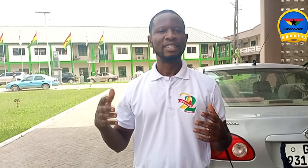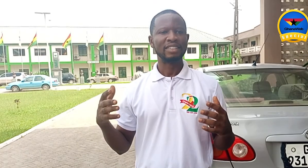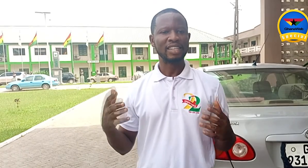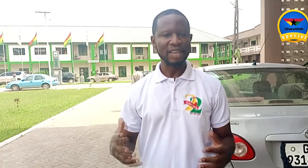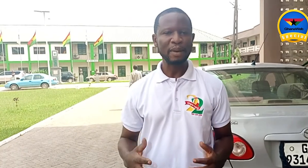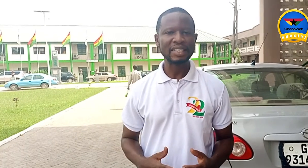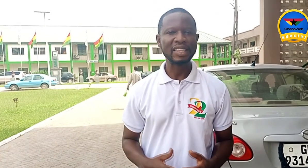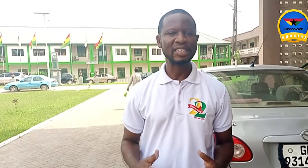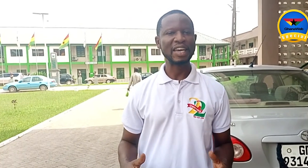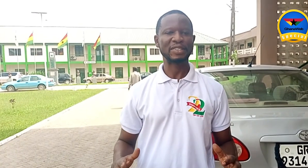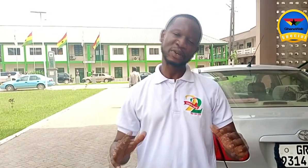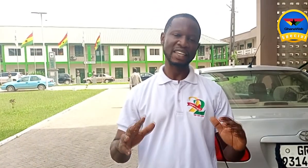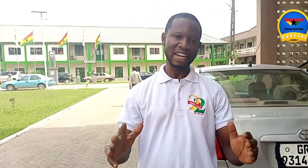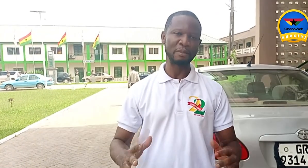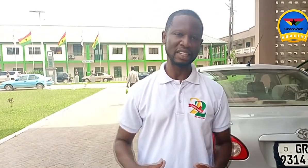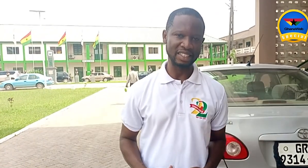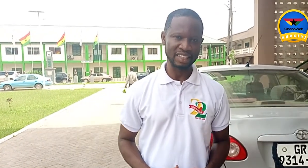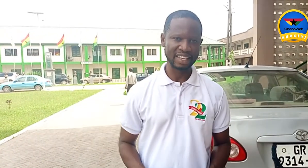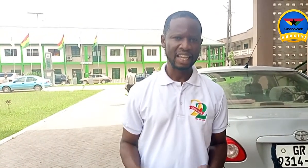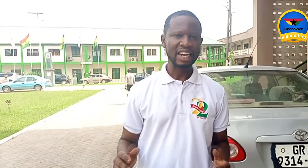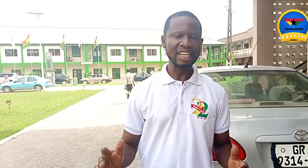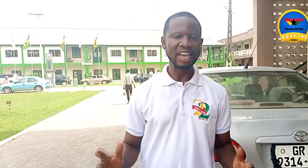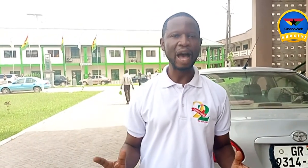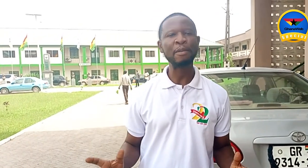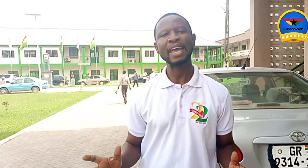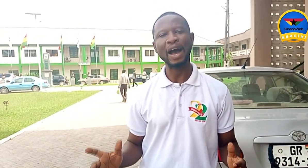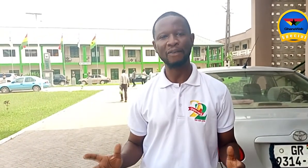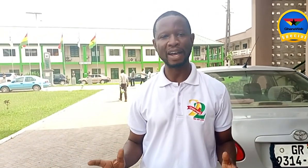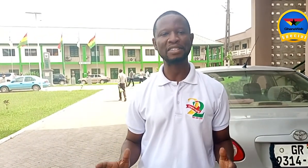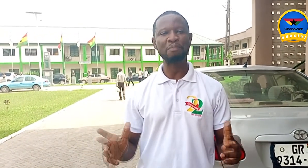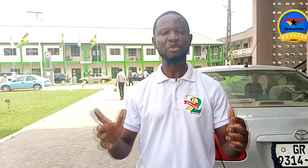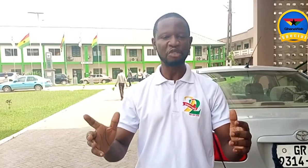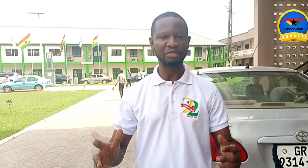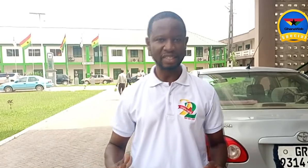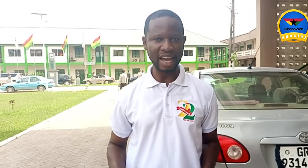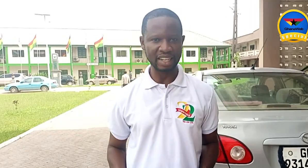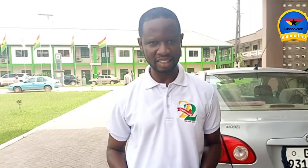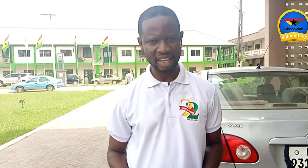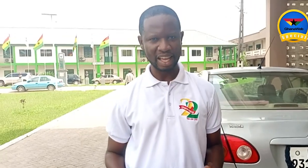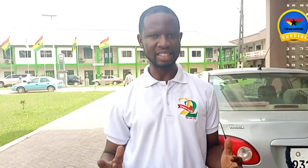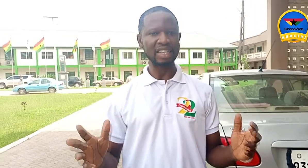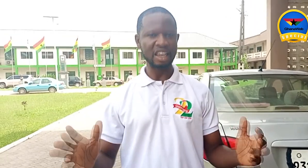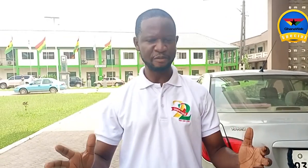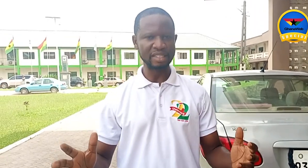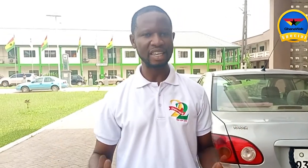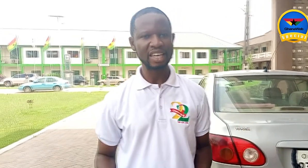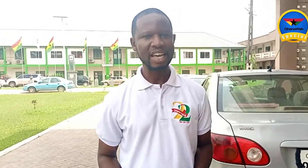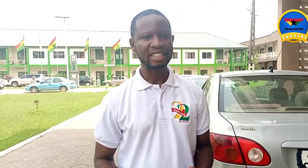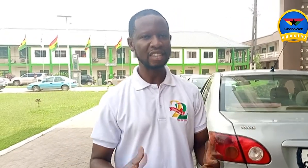Disability, they say, is not inability. Lydia Abeye-Apa is a proof of this attitude. As a deaf person, she has been